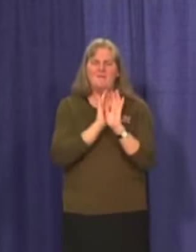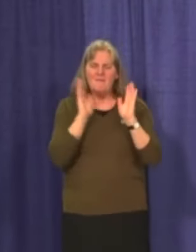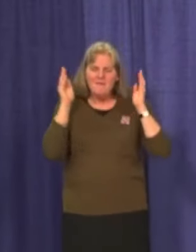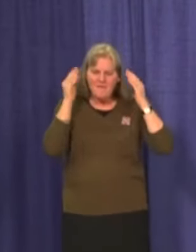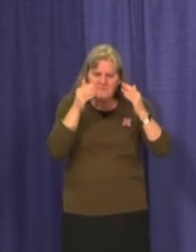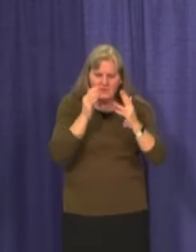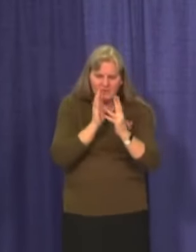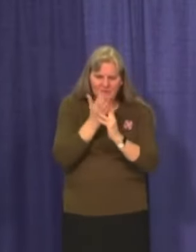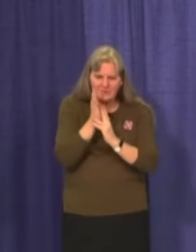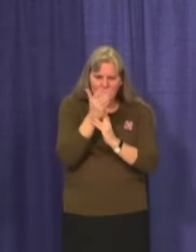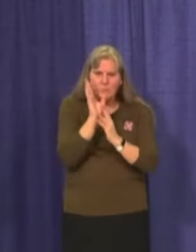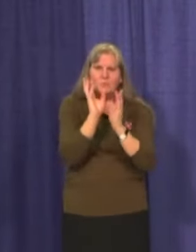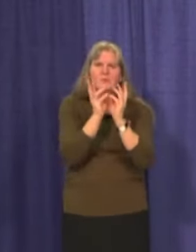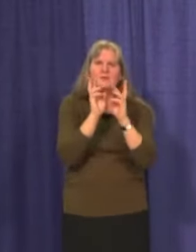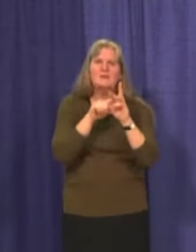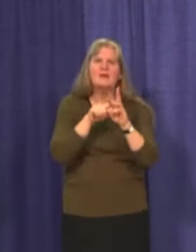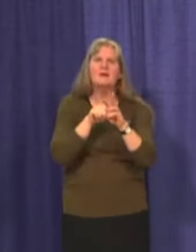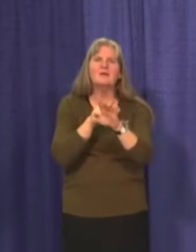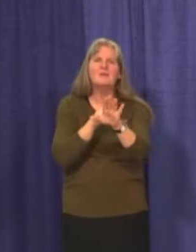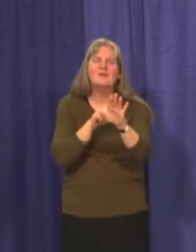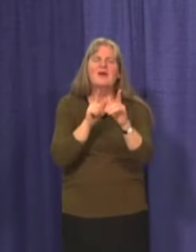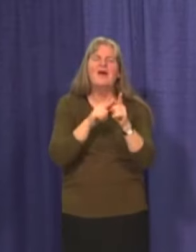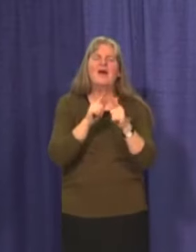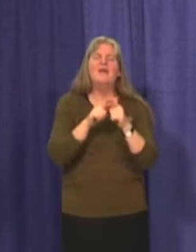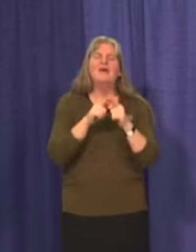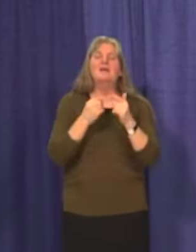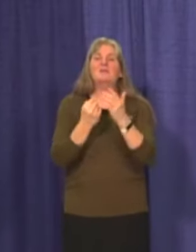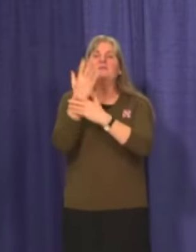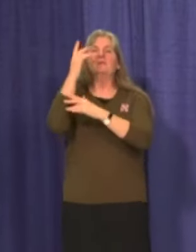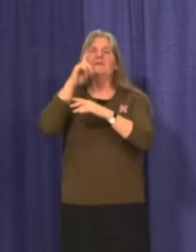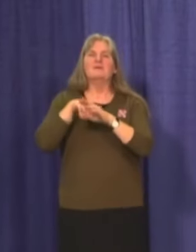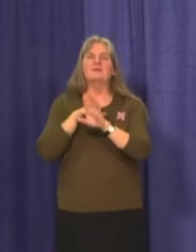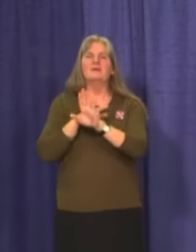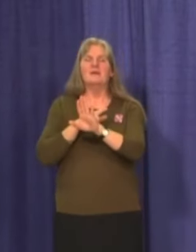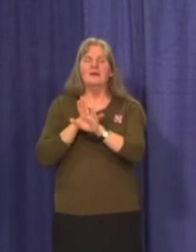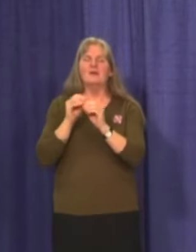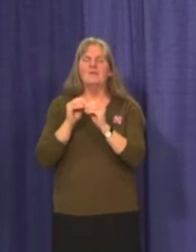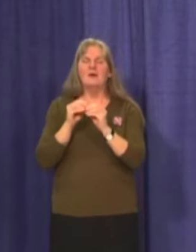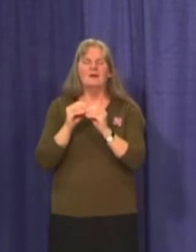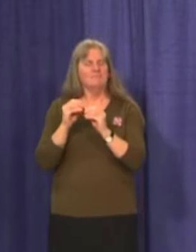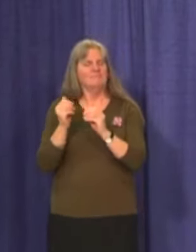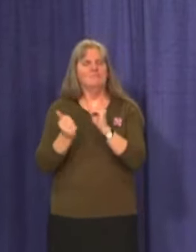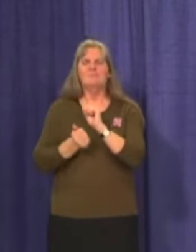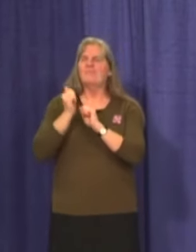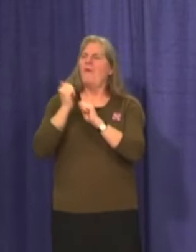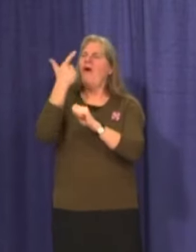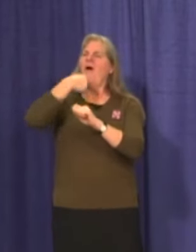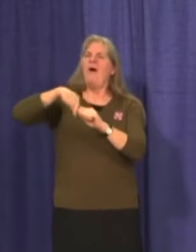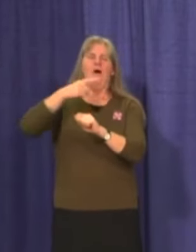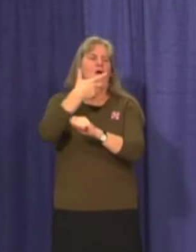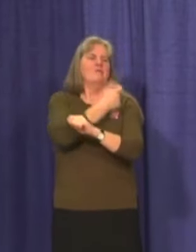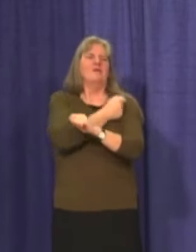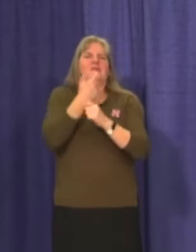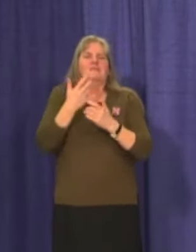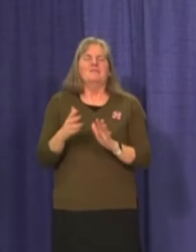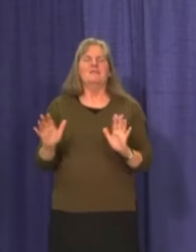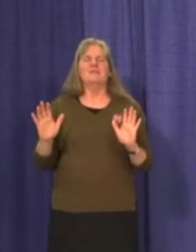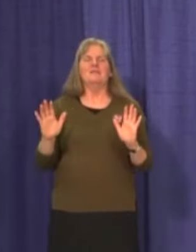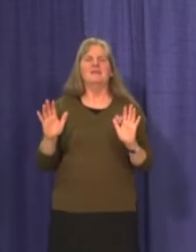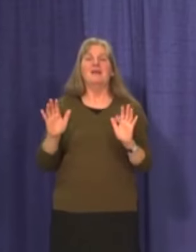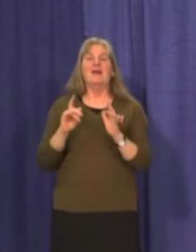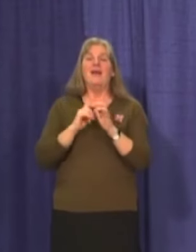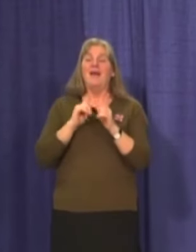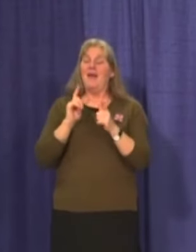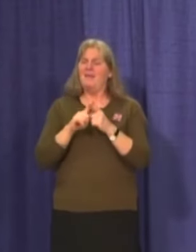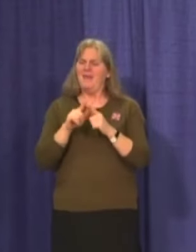through the rest of this winter and landing into spring with a well vaccinated population. And when we will